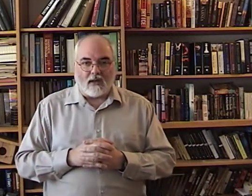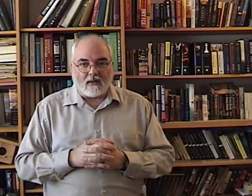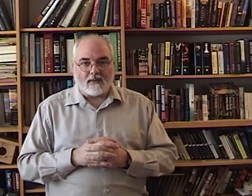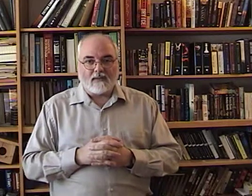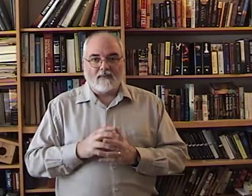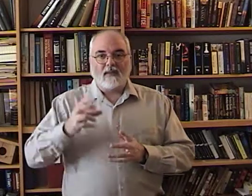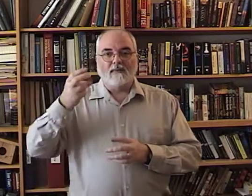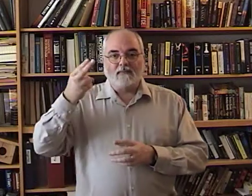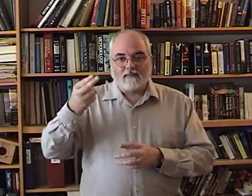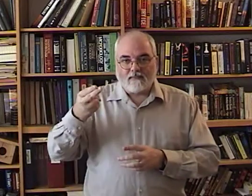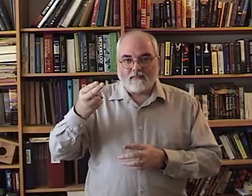letters.